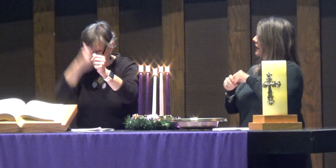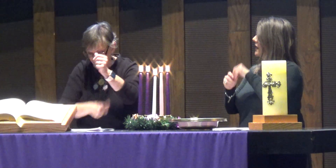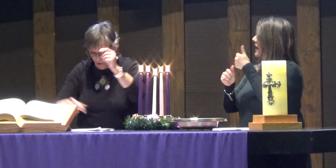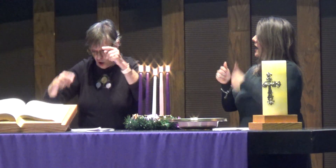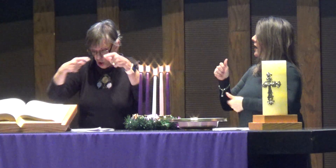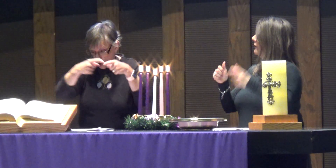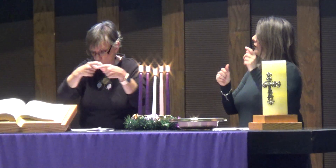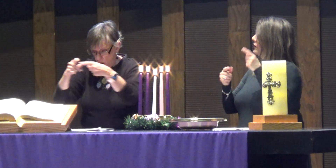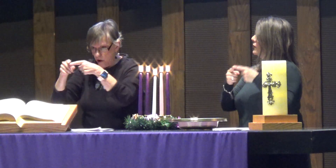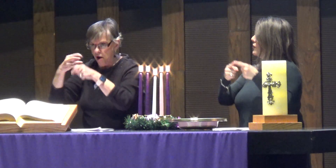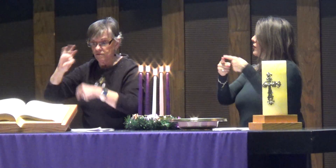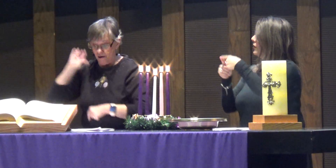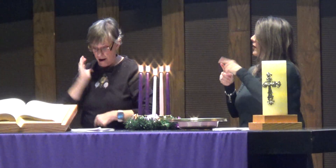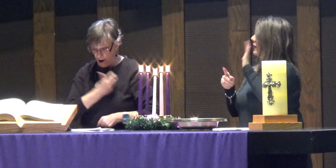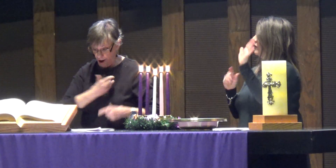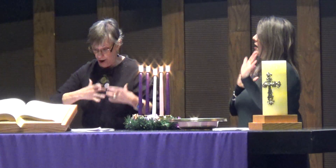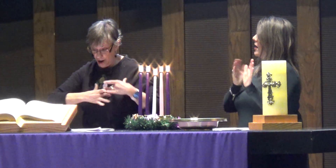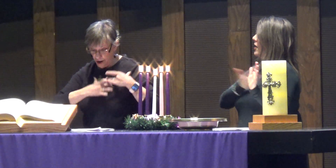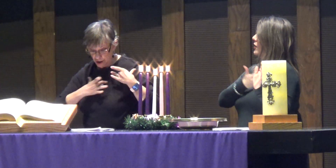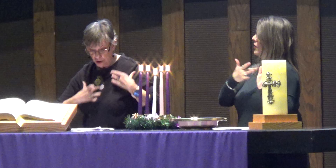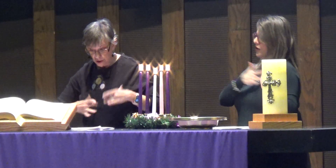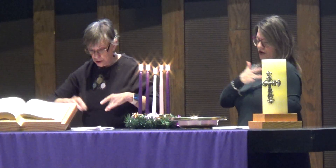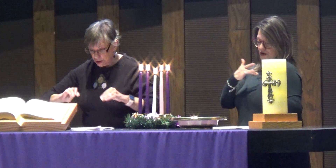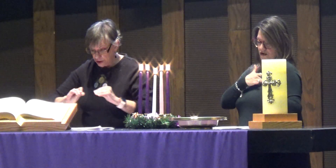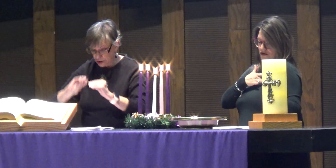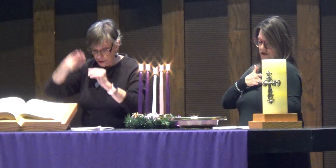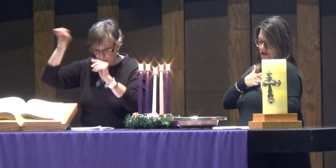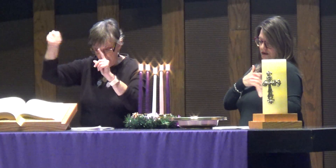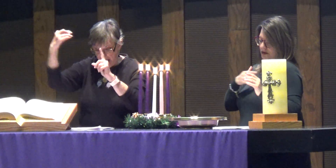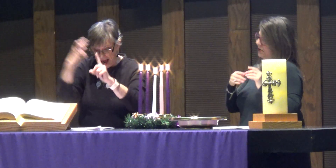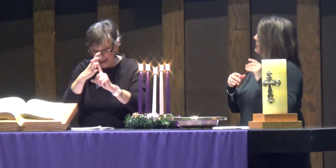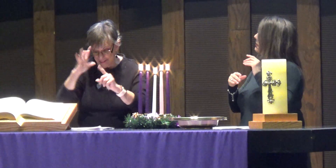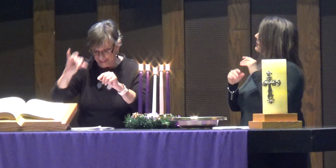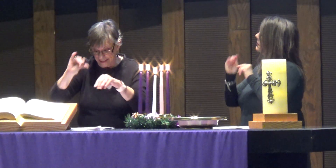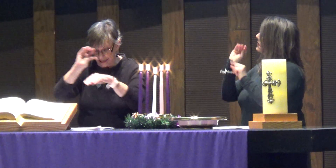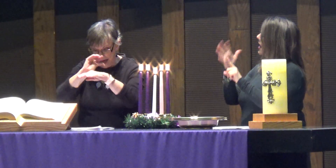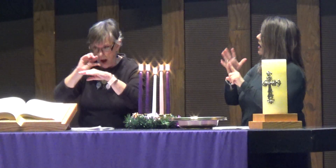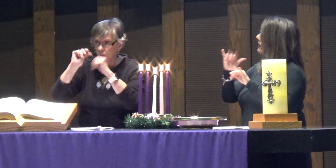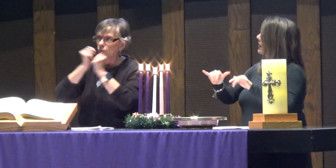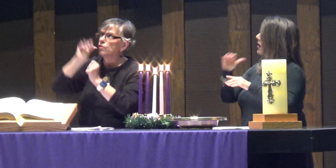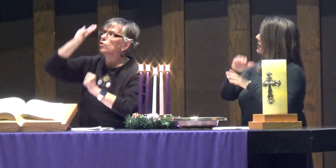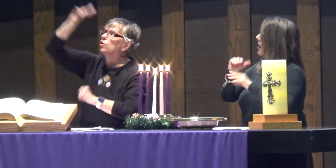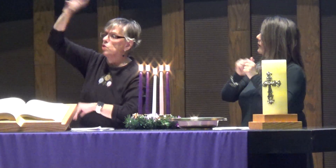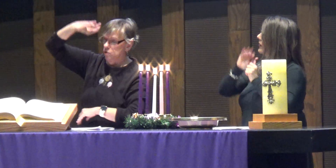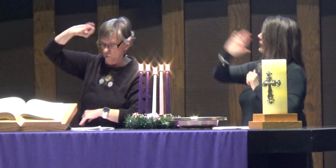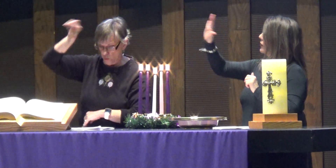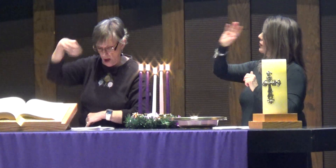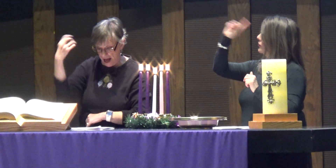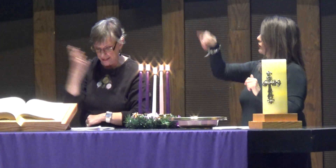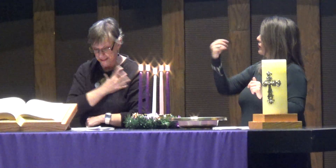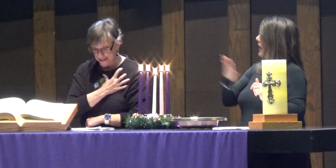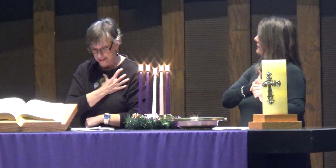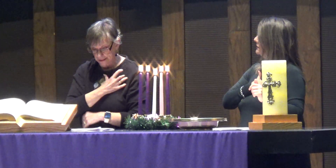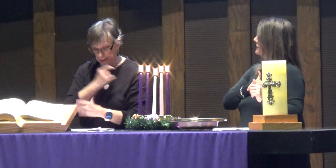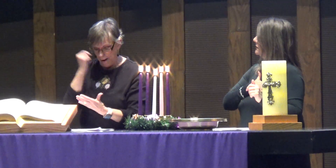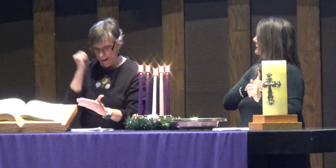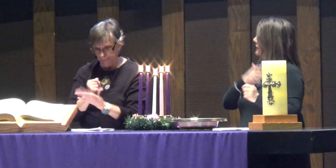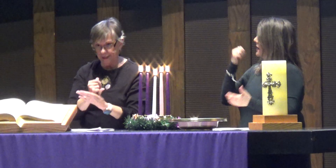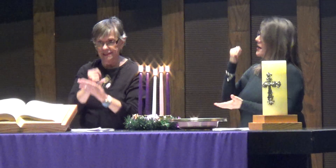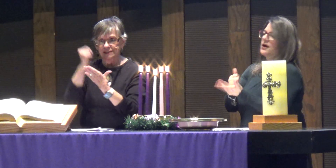In every corner of our hearts, shine this night with your grace. Amen.